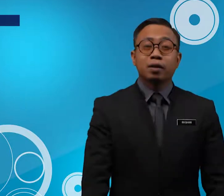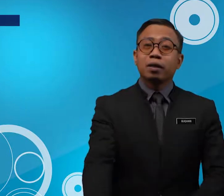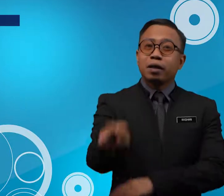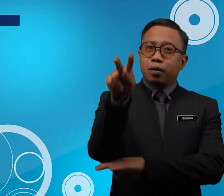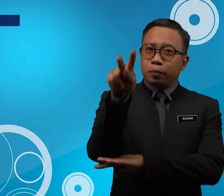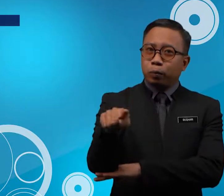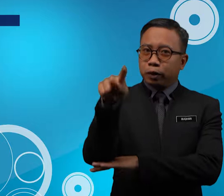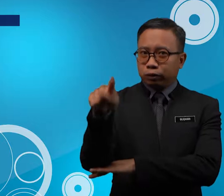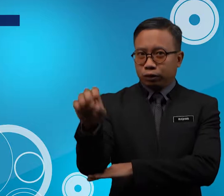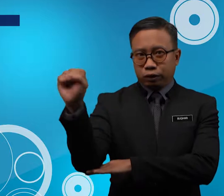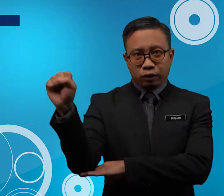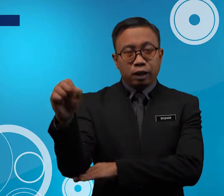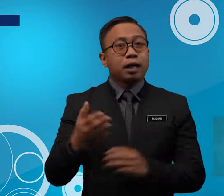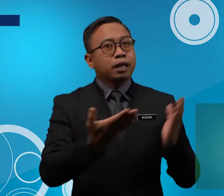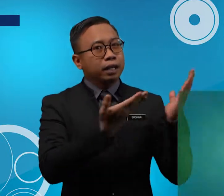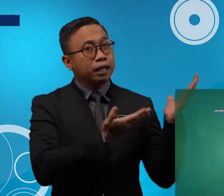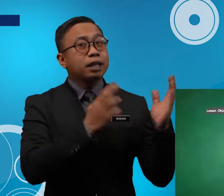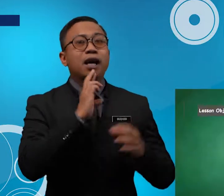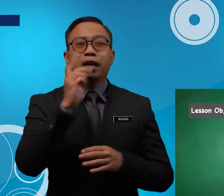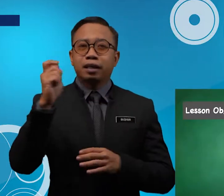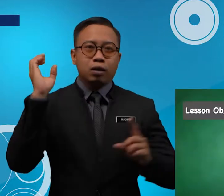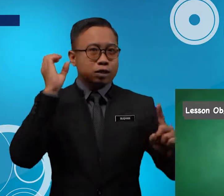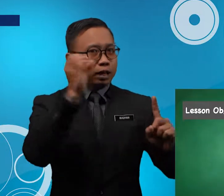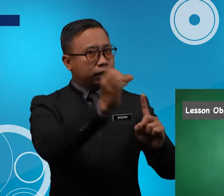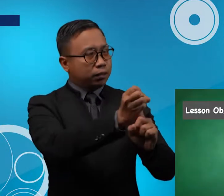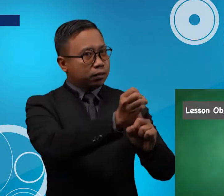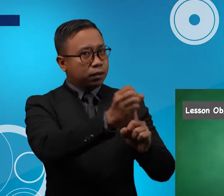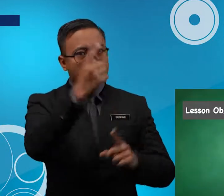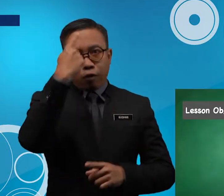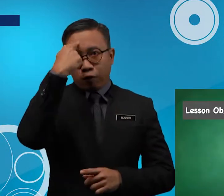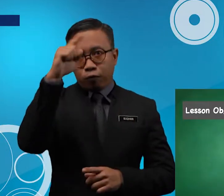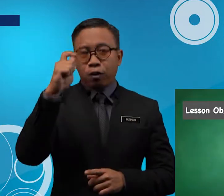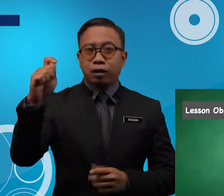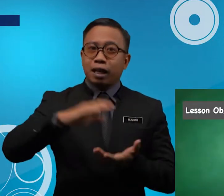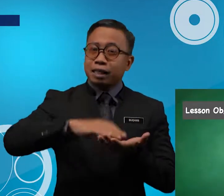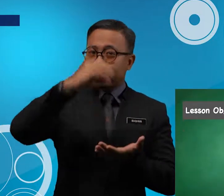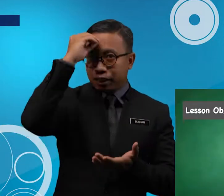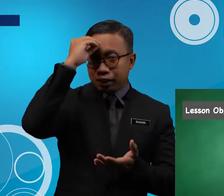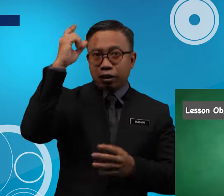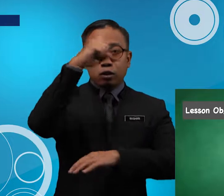pupils. Here are the objectives for the lesson today.